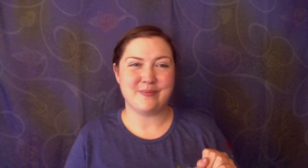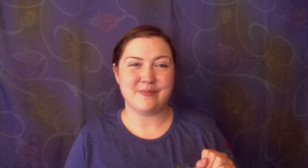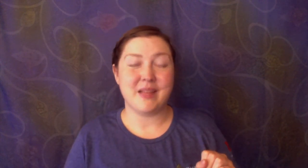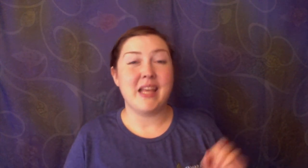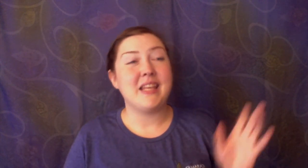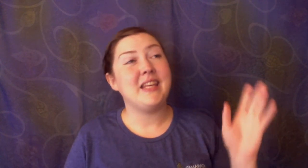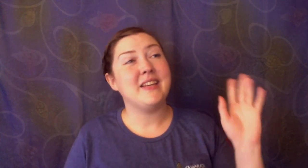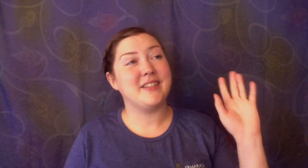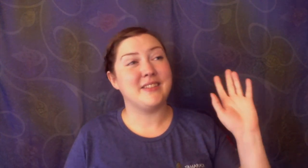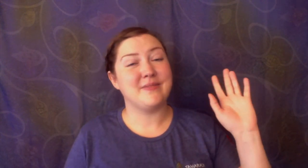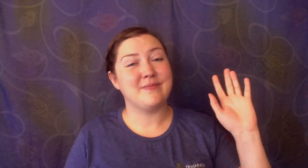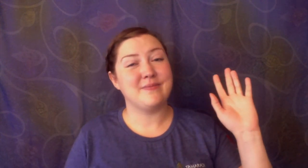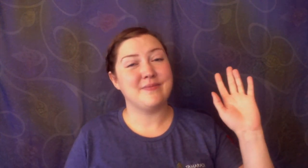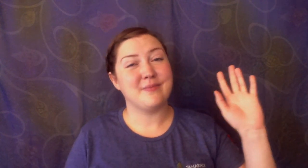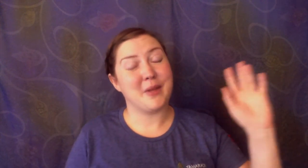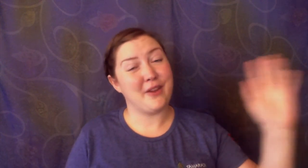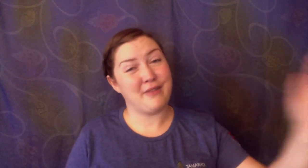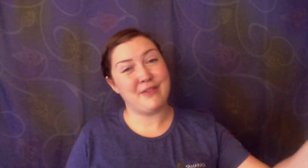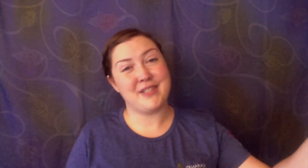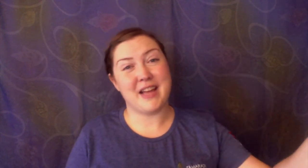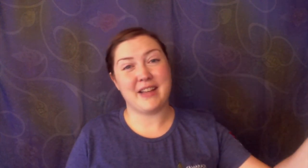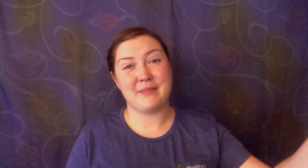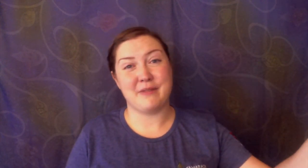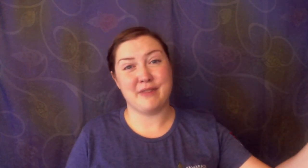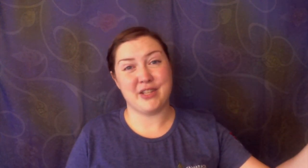Eagle. Well their favorite snack has been fish.